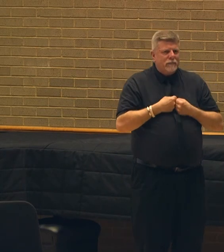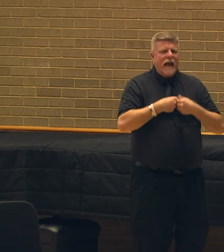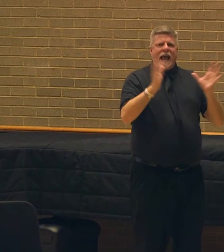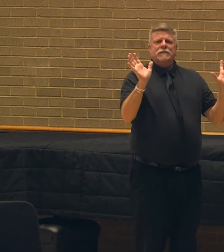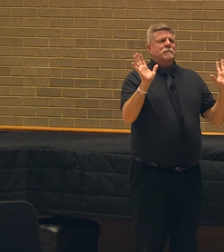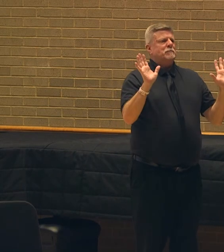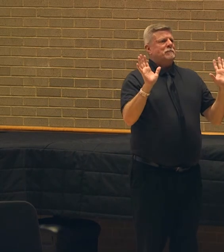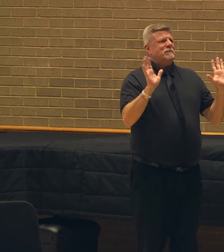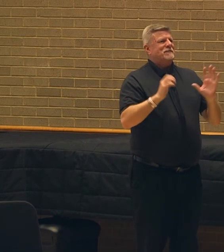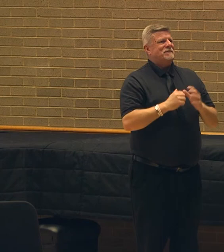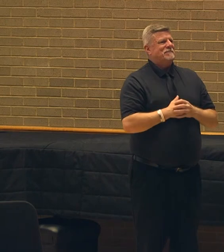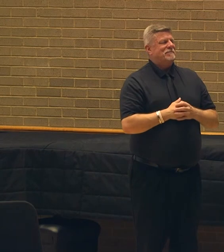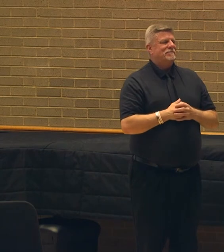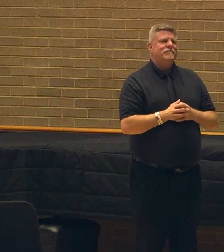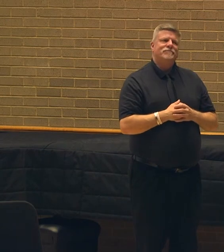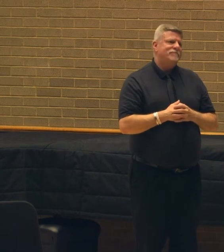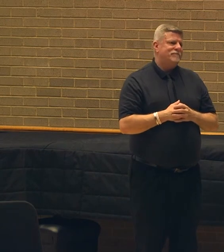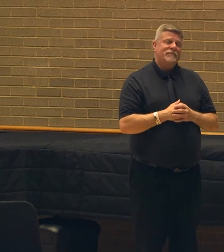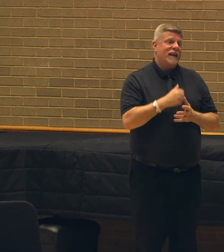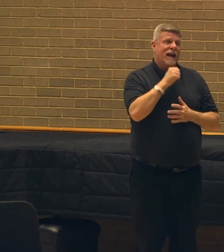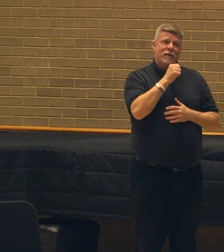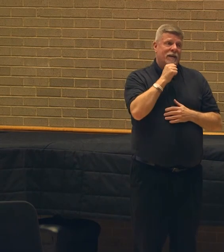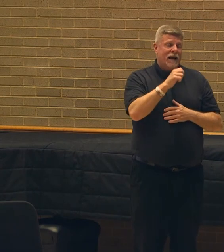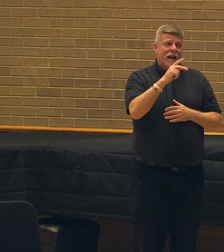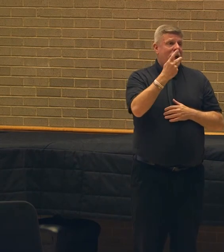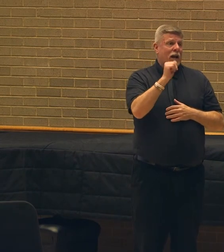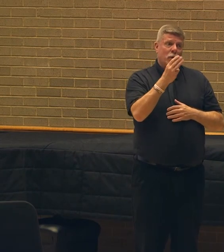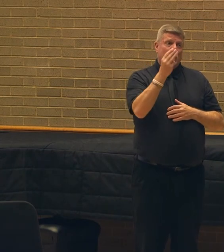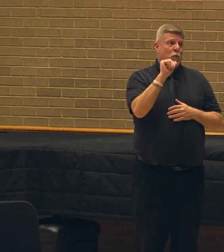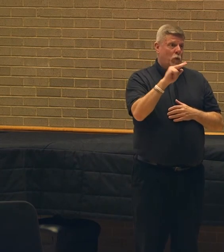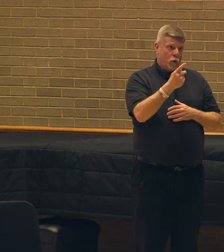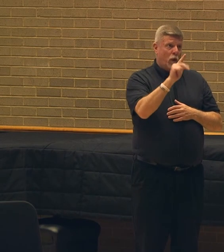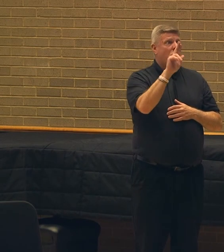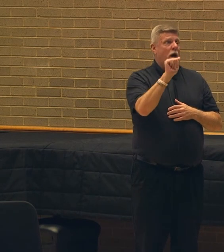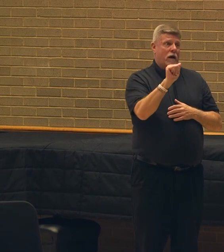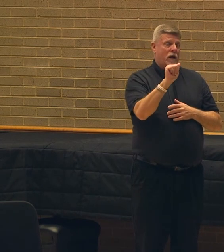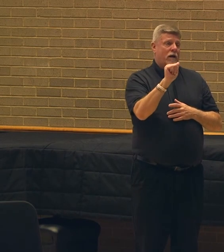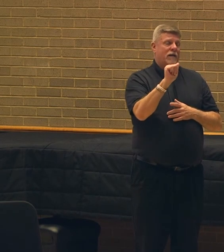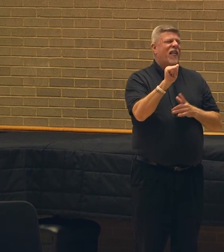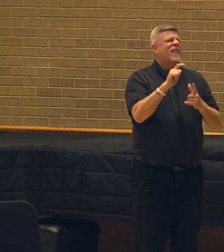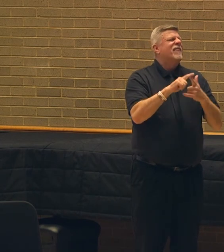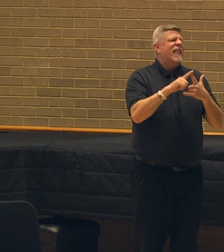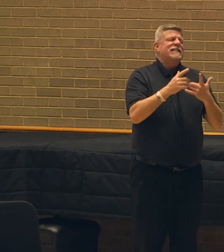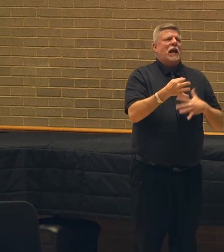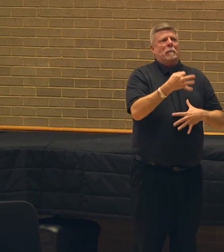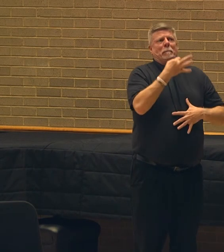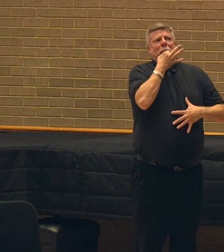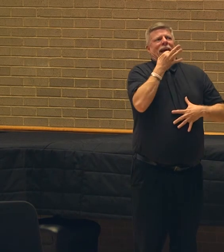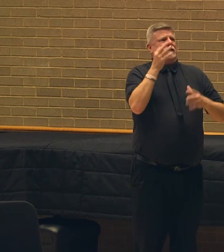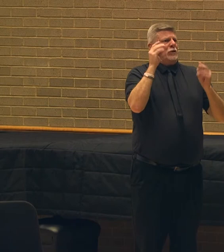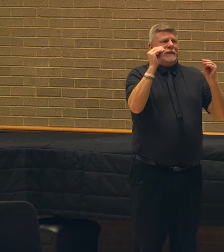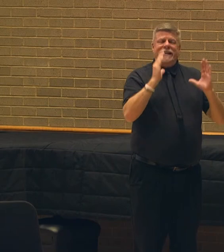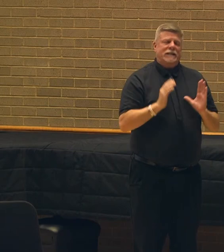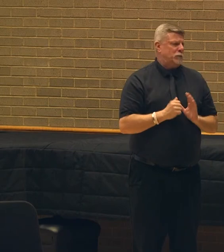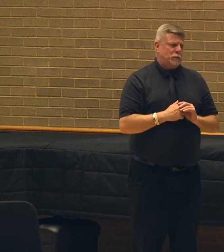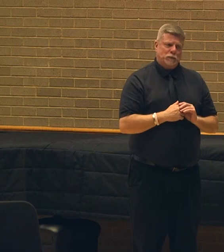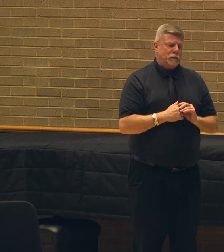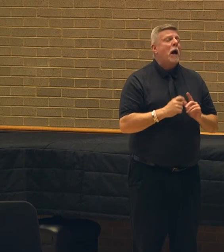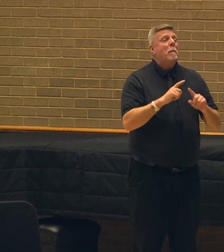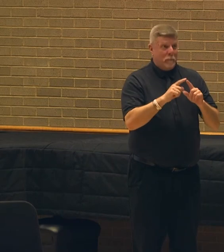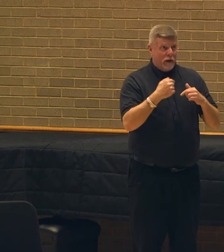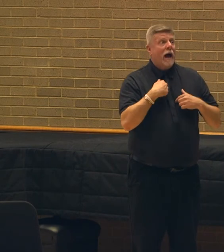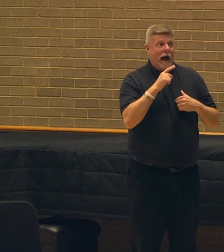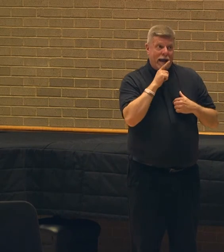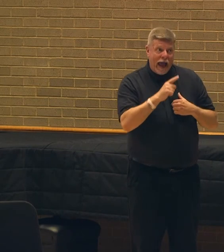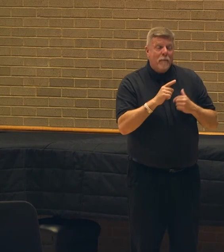I am not a kumu hula, the Hawaiian title for master teacher, but I am a student of